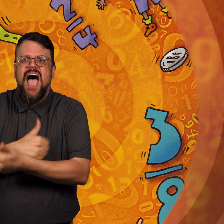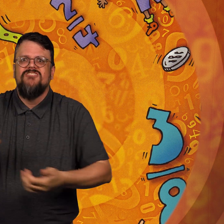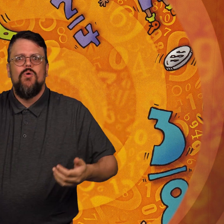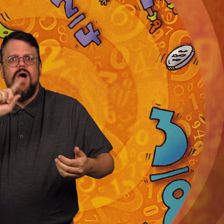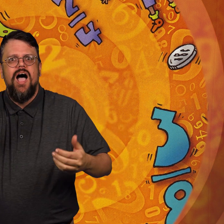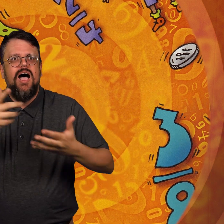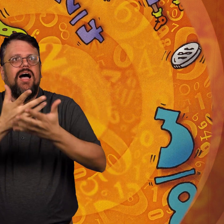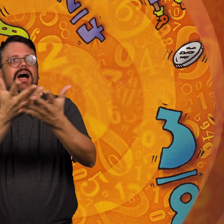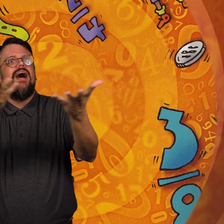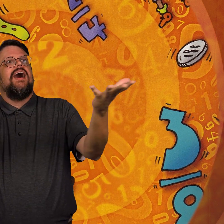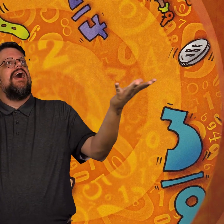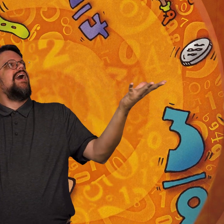They're everywhere. They're